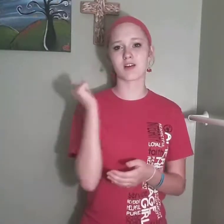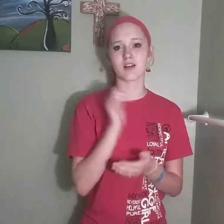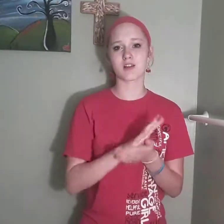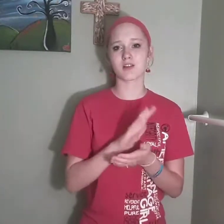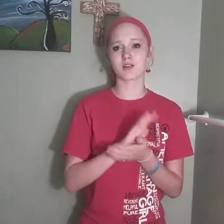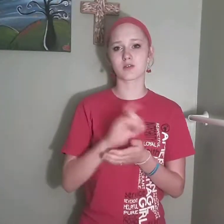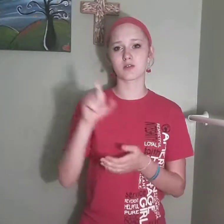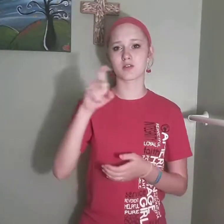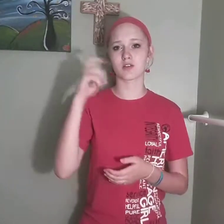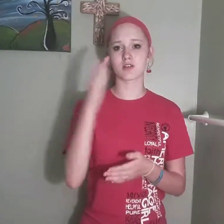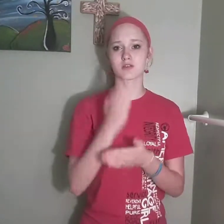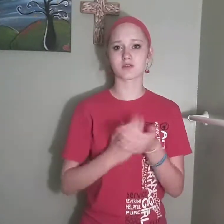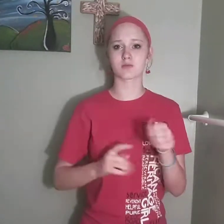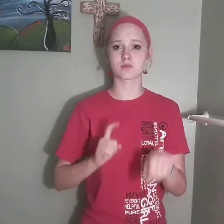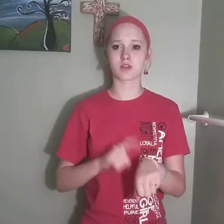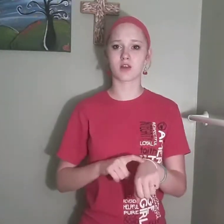hallelujah sometimes